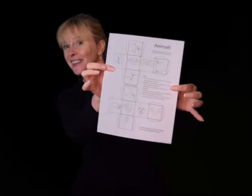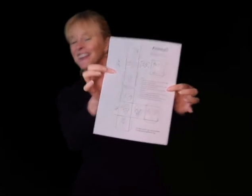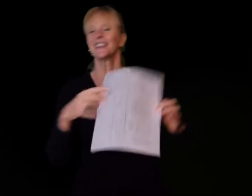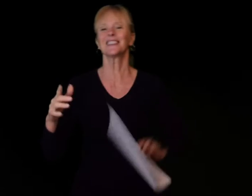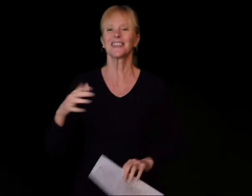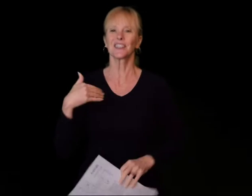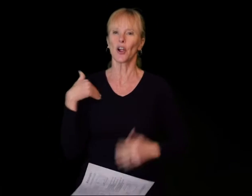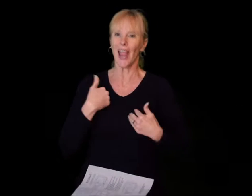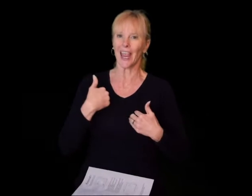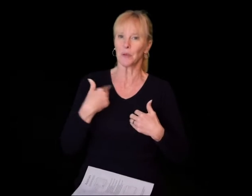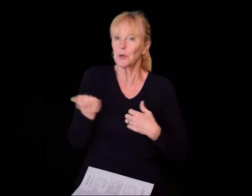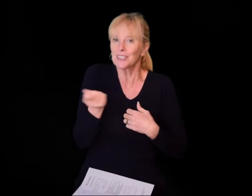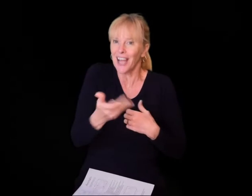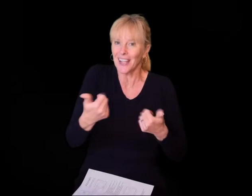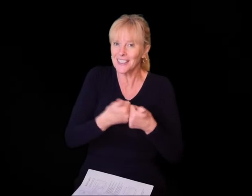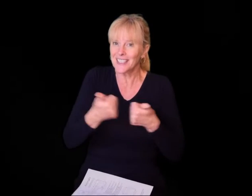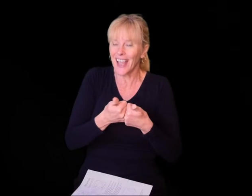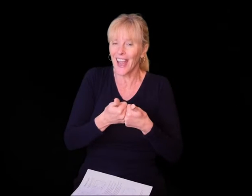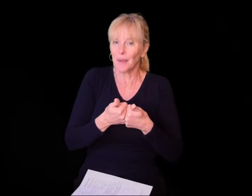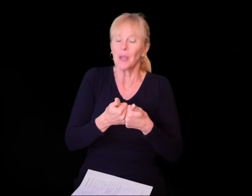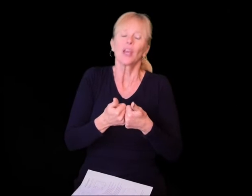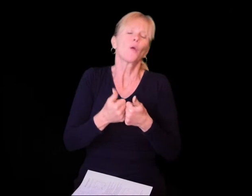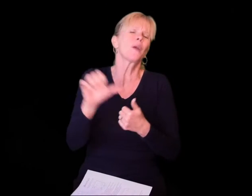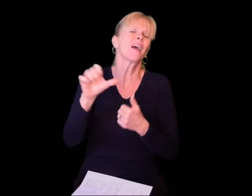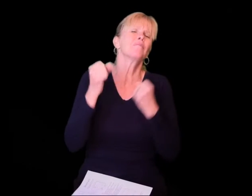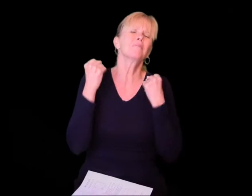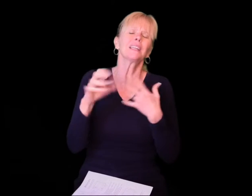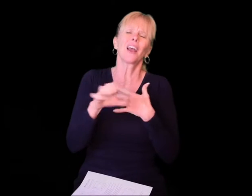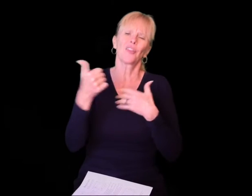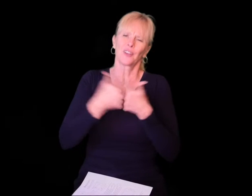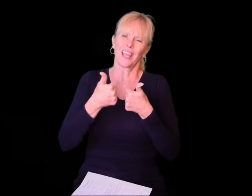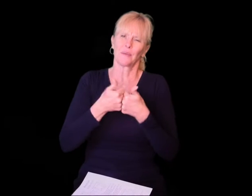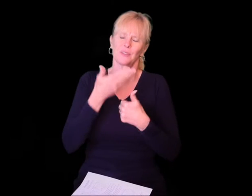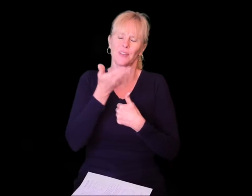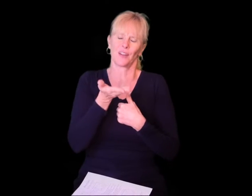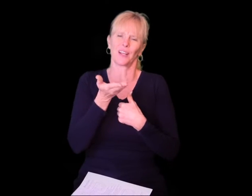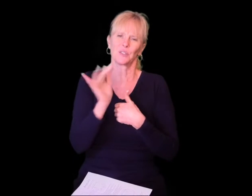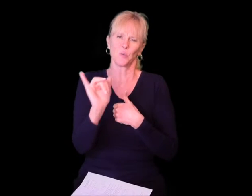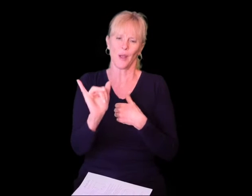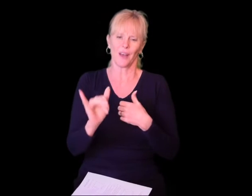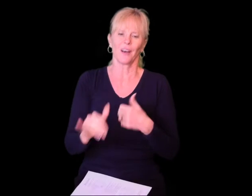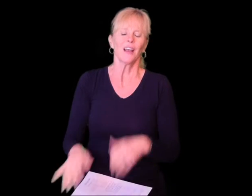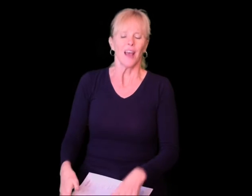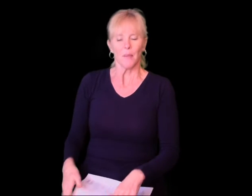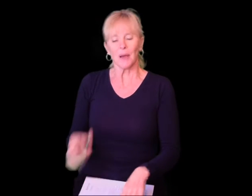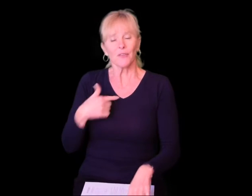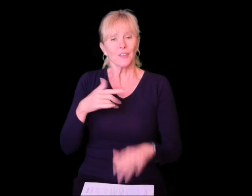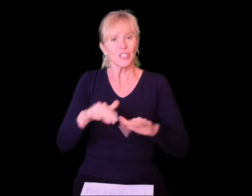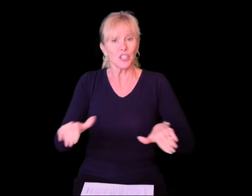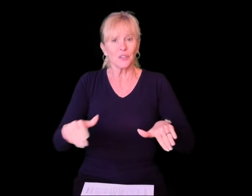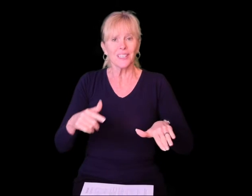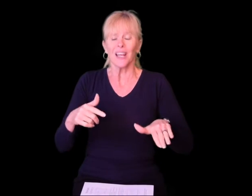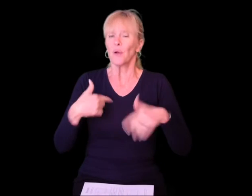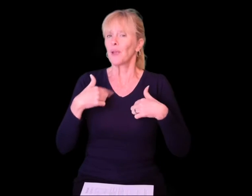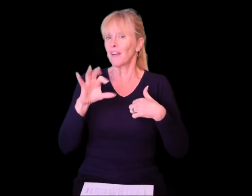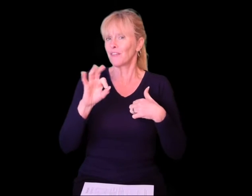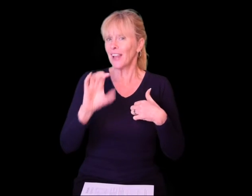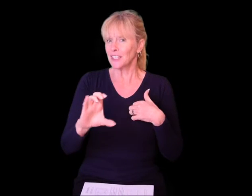This is our animal dice game and we have many other games on there as well. But for the children, we have flash